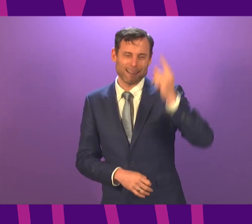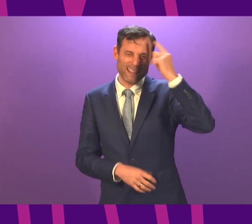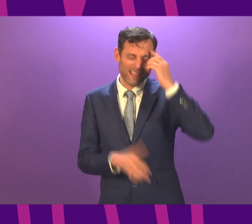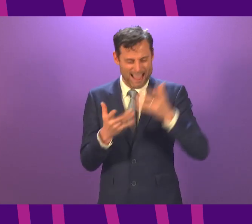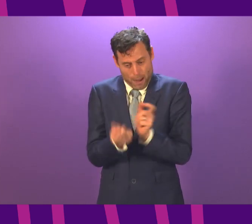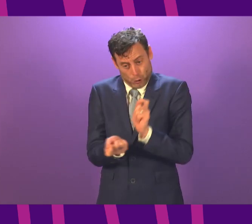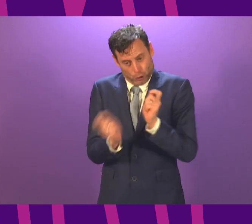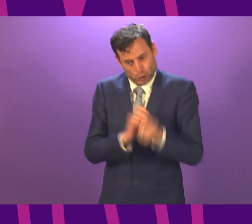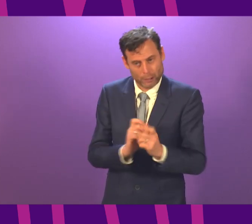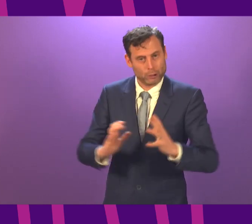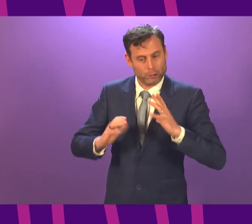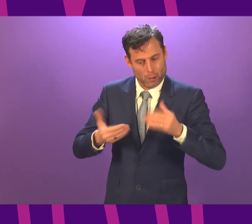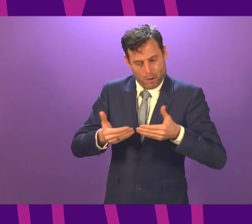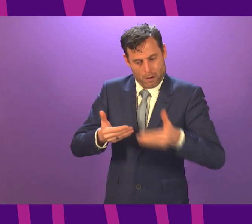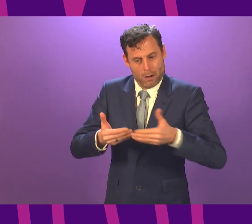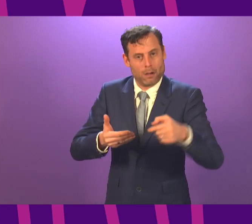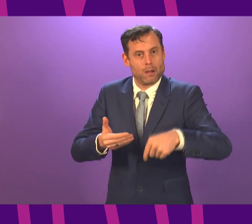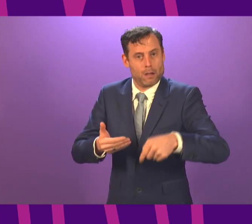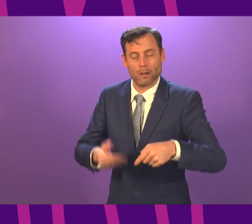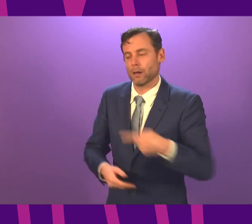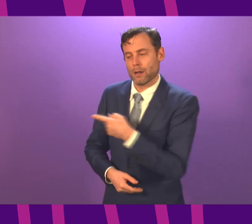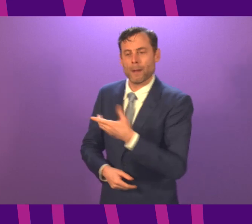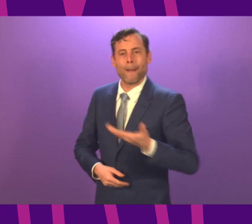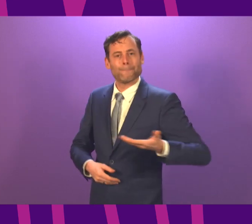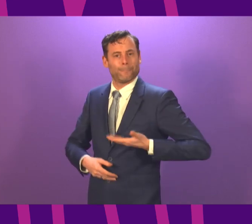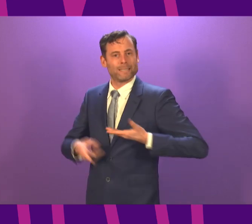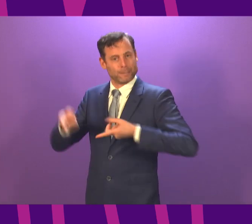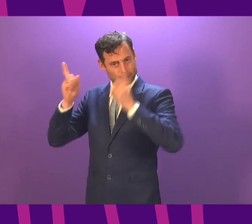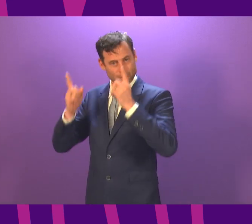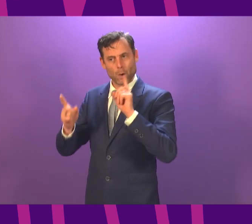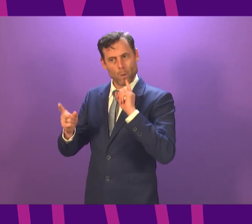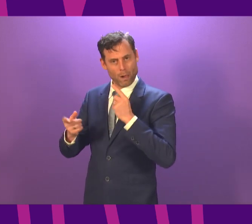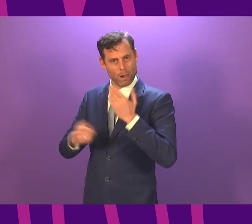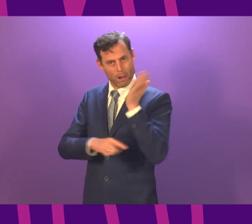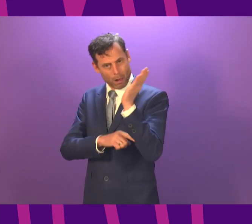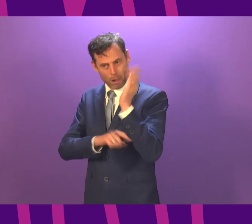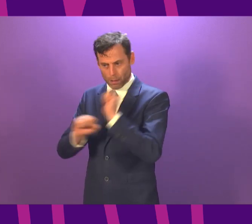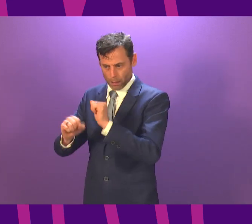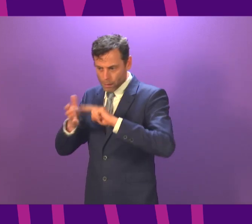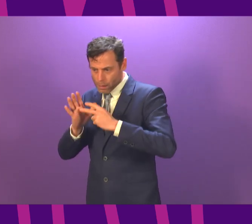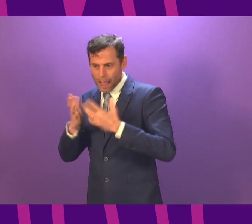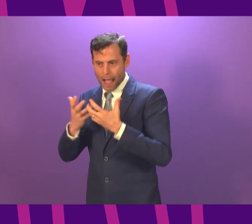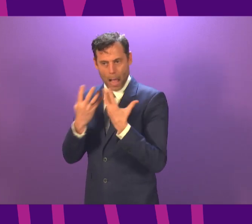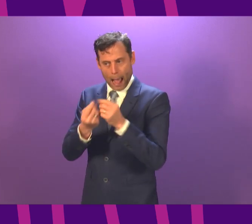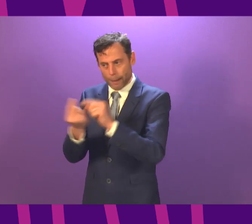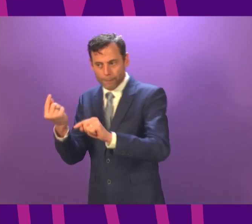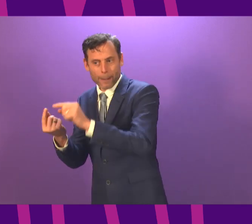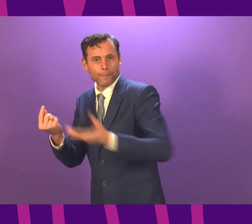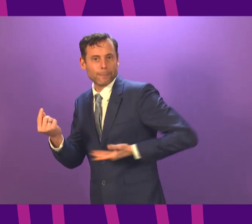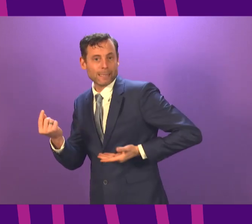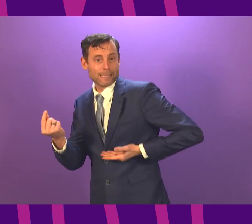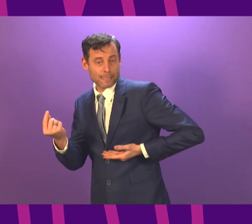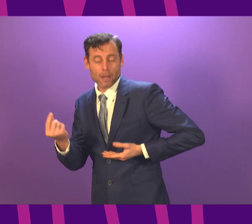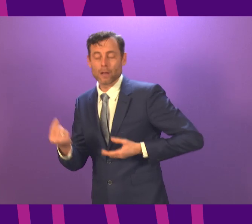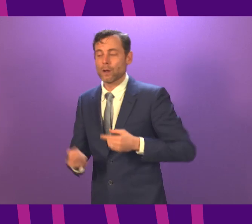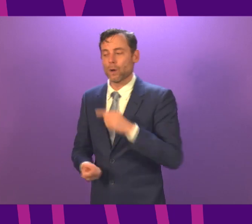about this, including later this afternoon, and we will engage with trade unions on these issues too, and we will continue to consider if more regulatory